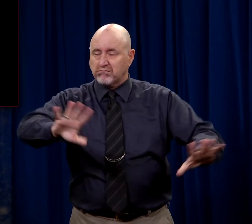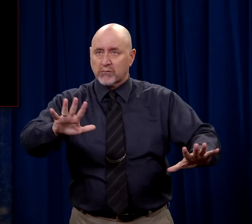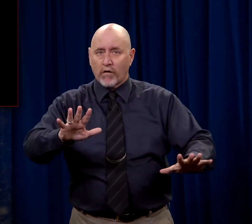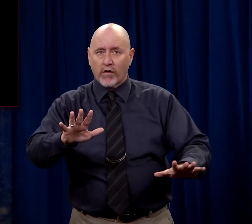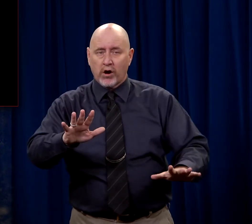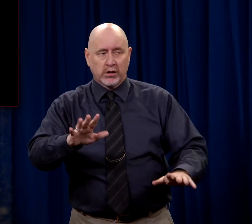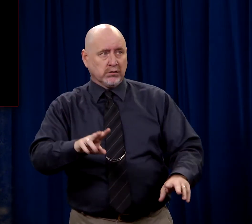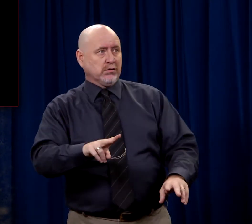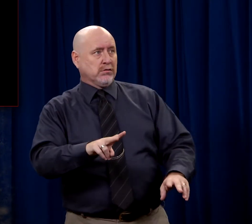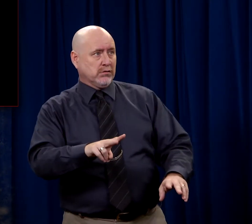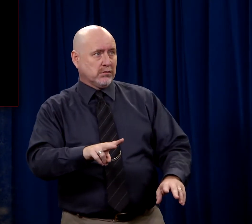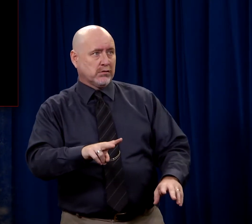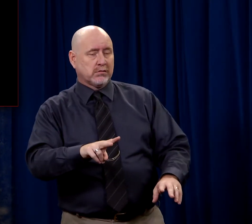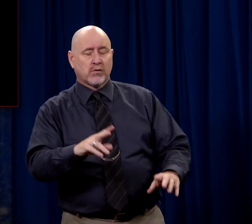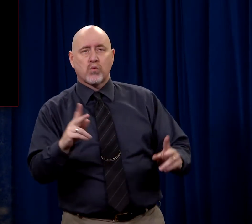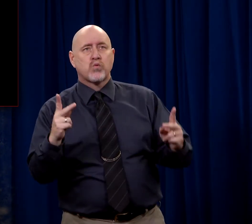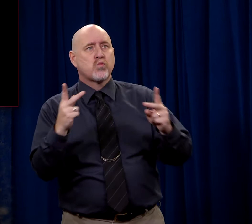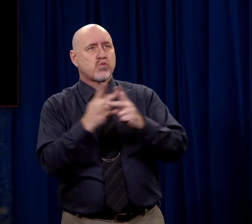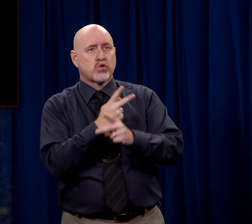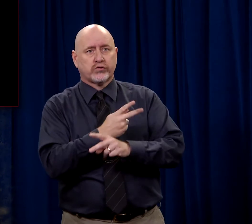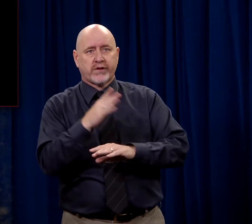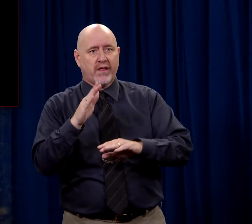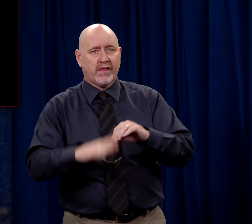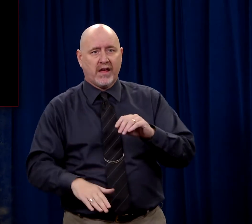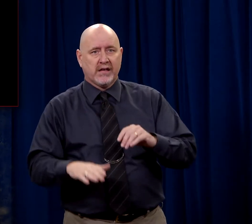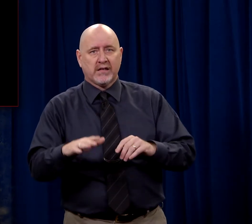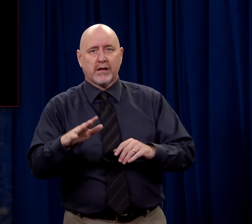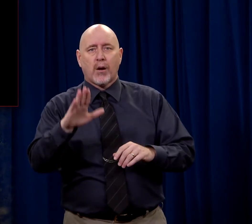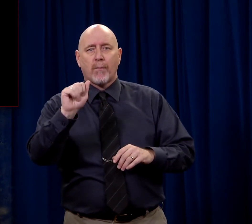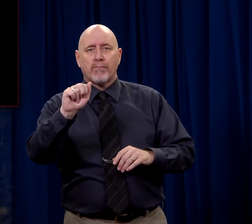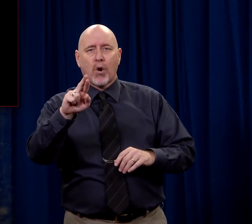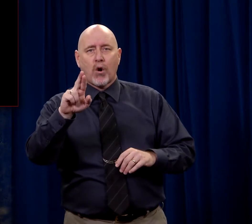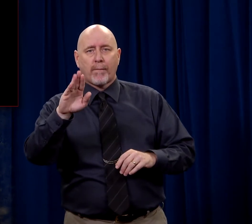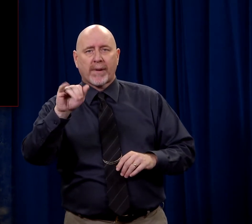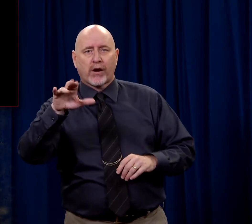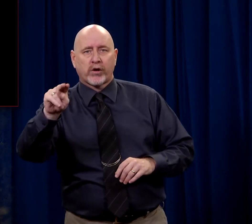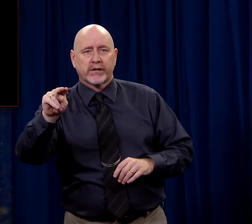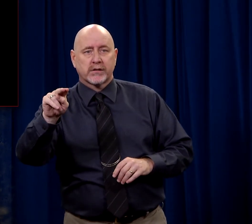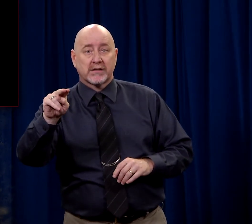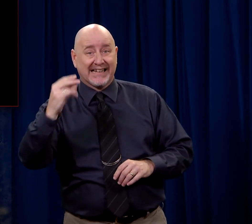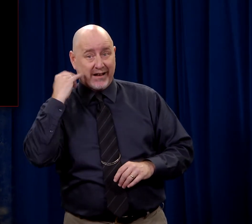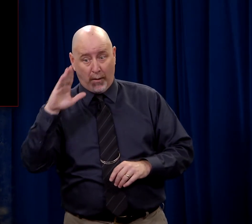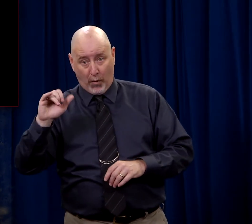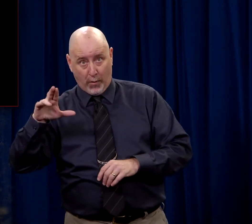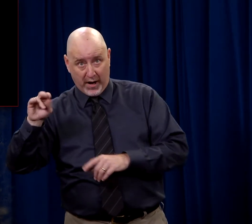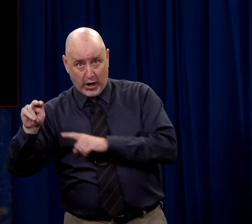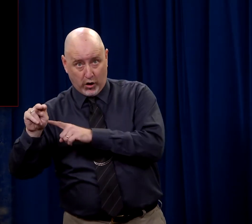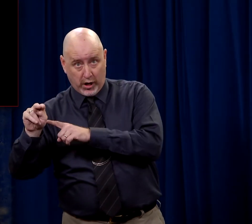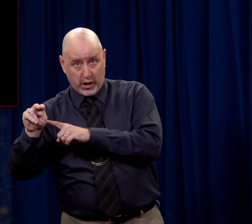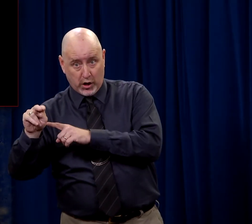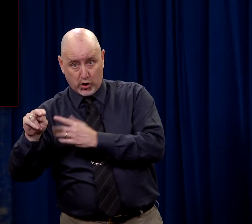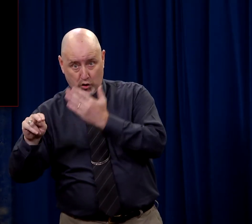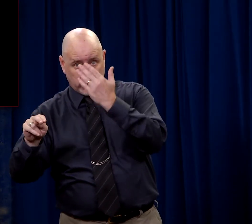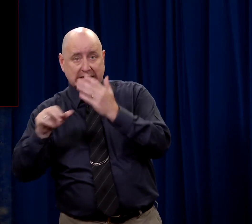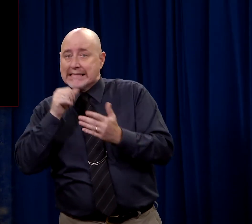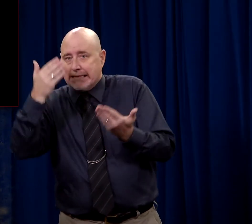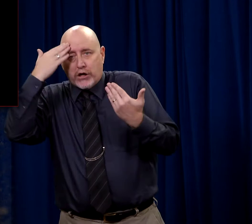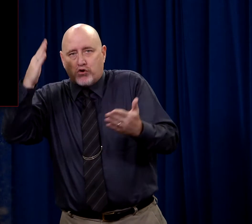horrifying sights, by far more horrific than the savage barbarian. For if the barbarian simply knew no